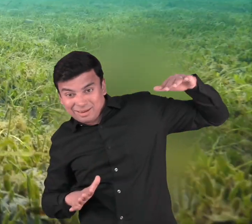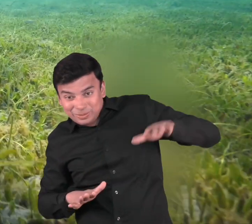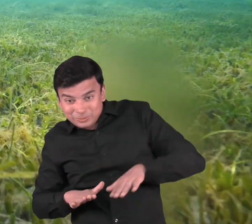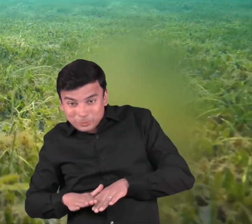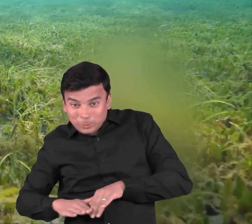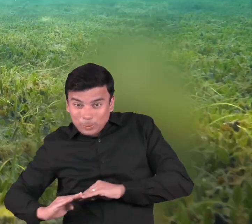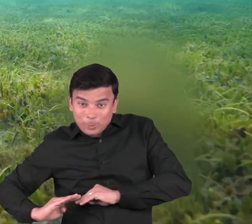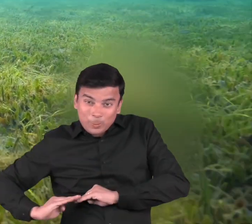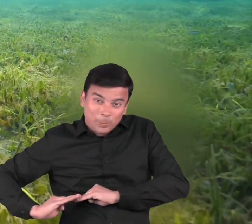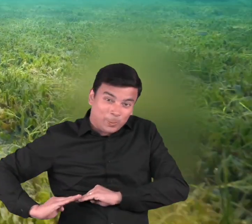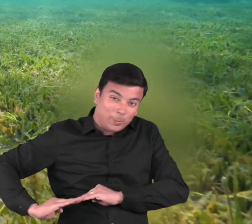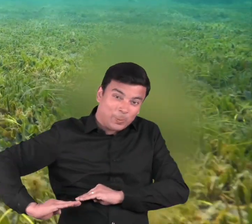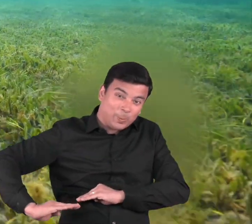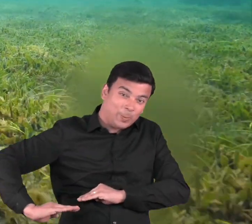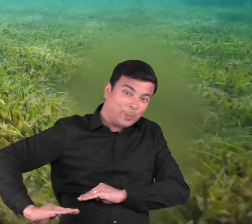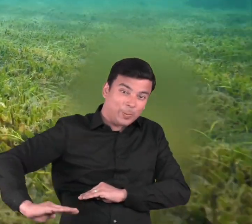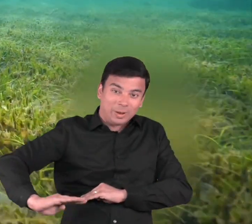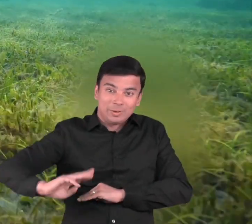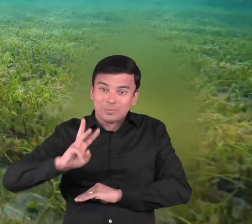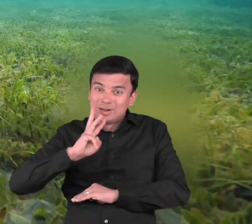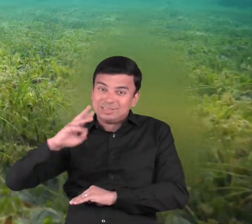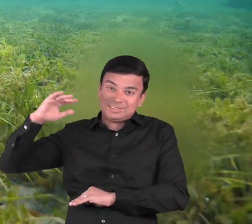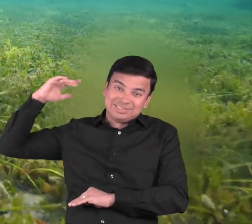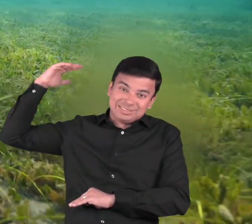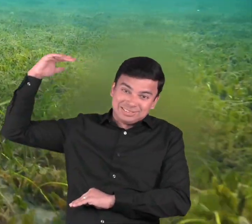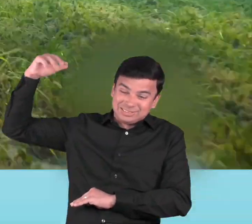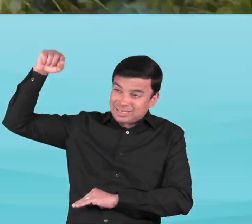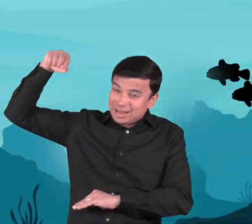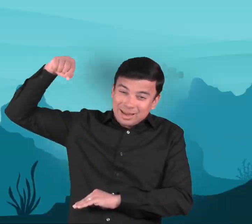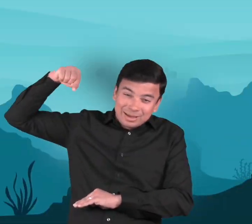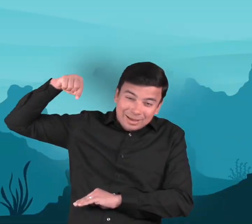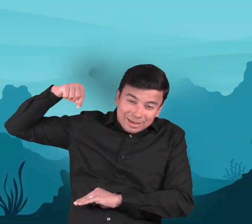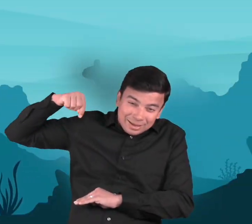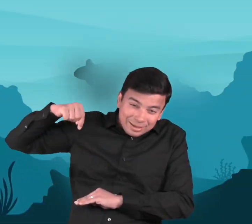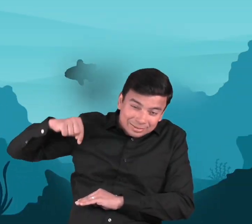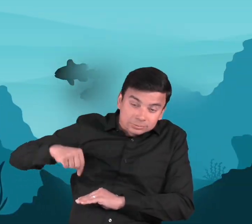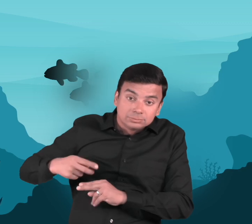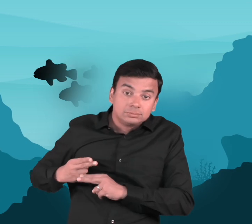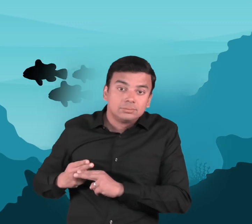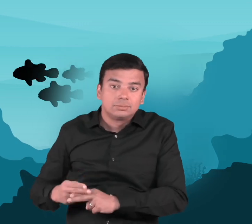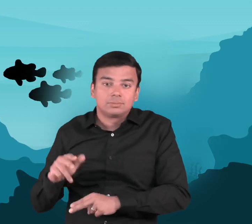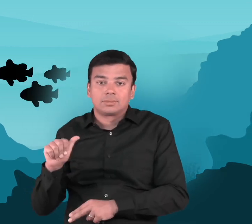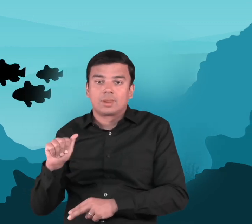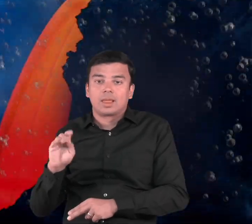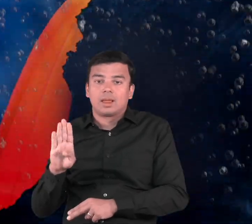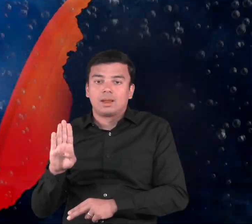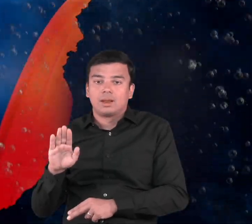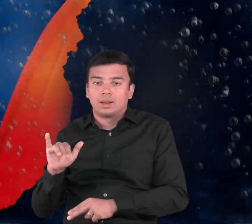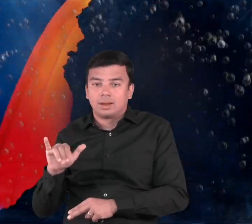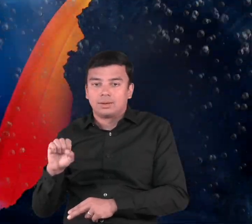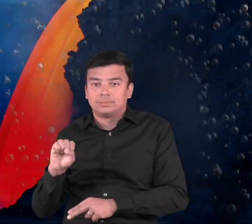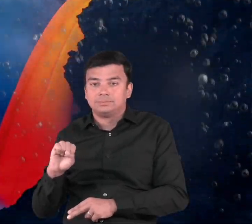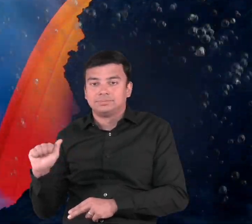called abyssal plains. There are even mountain ranges and volcanoes.